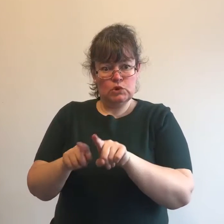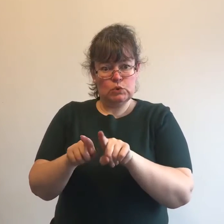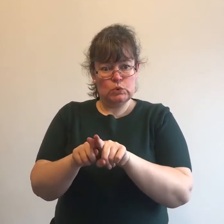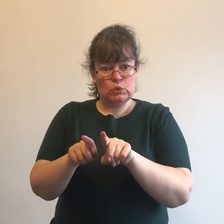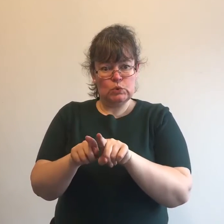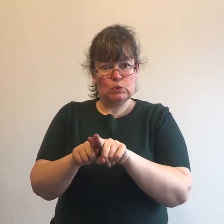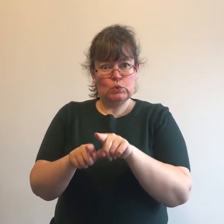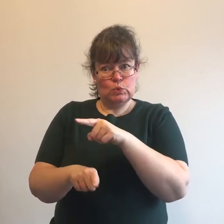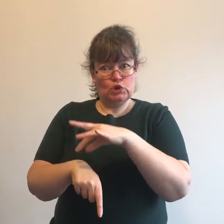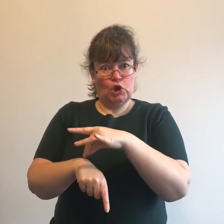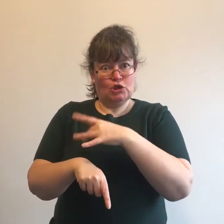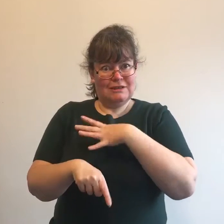Dasi